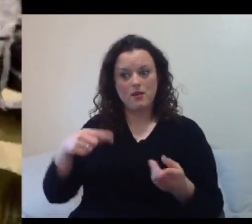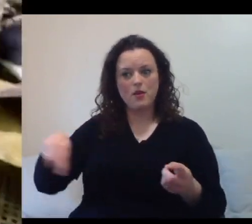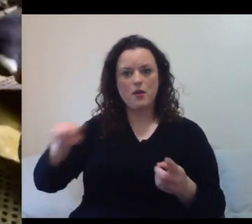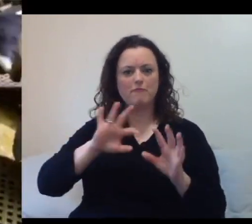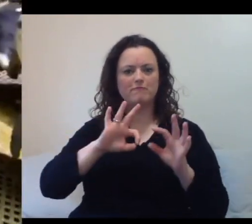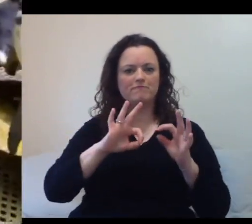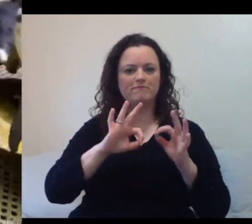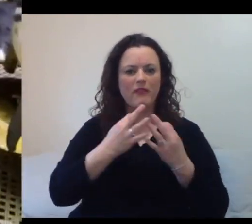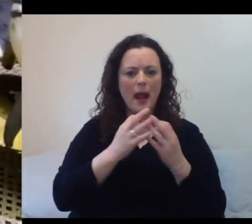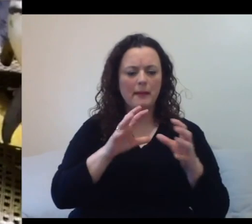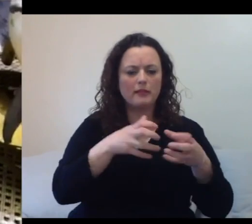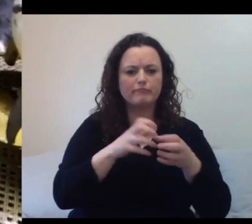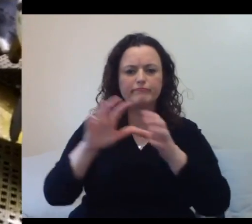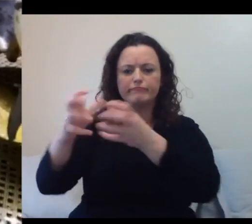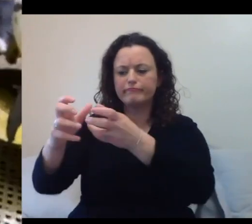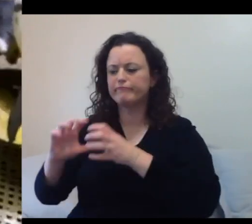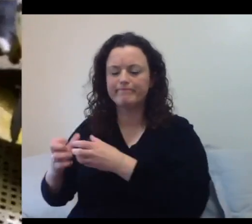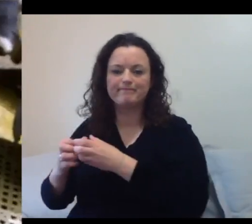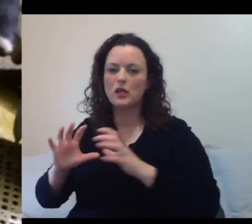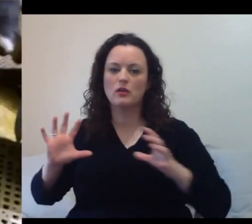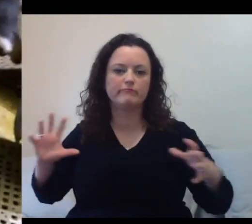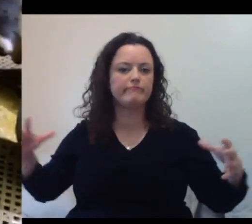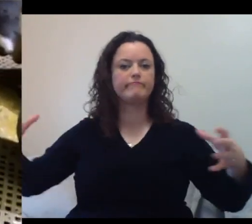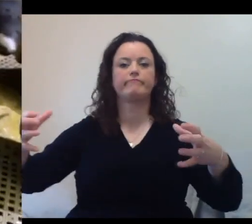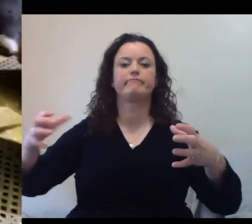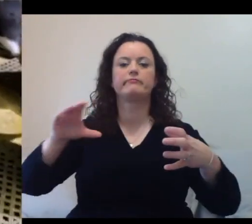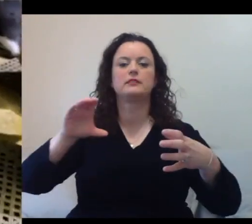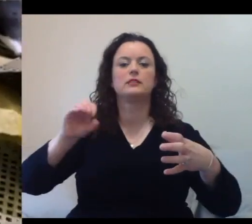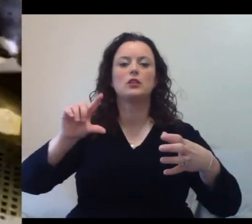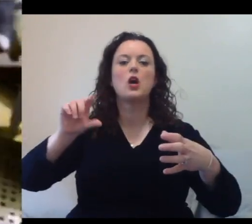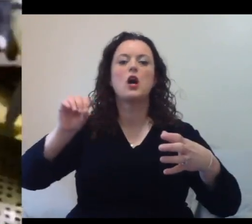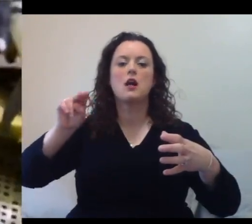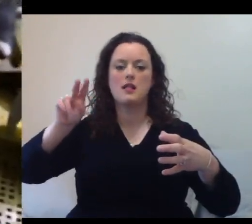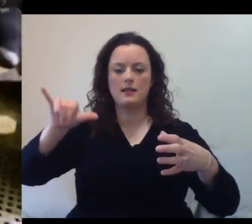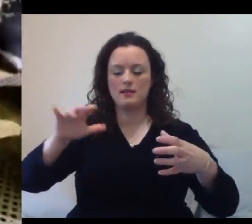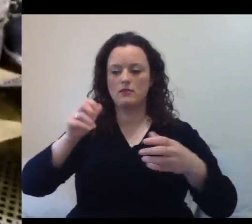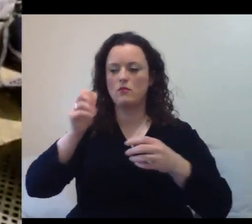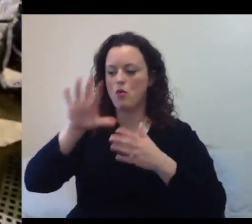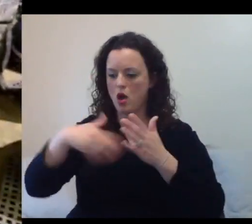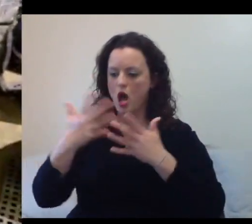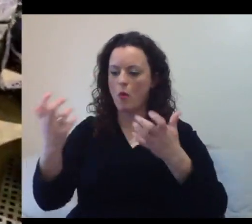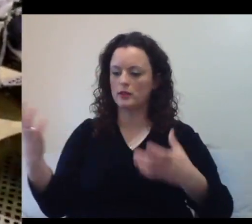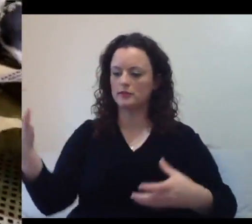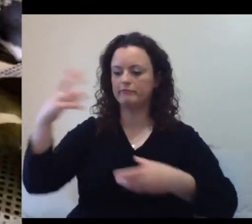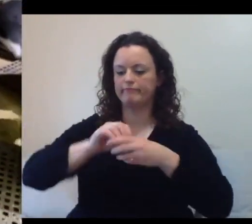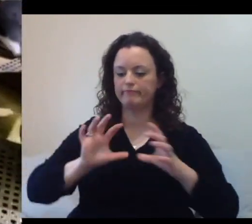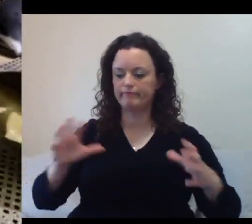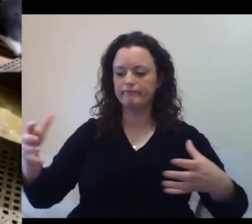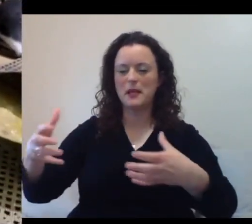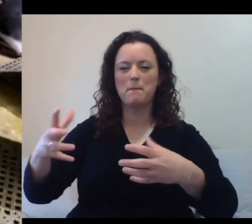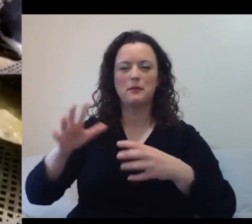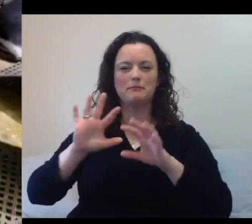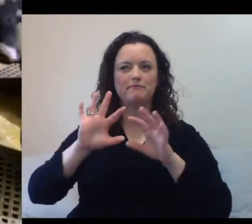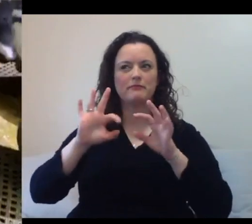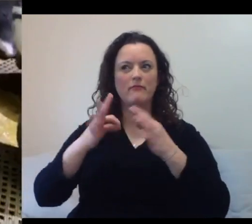So, everybody wants to be in a group with a colony, but there isn't any sort of, like, family structure that you would see in, like, say, some of the animated movies.